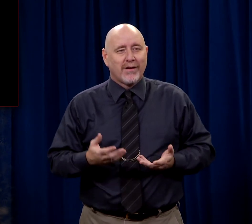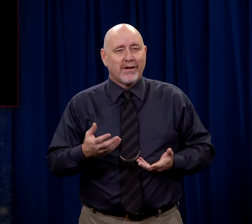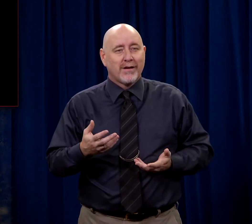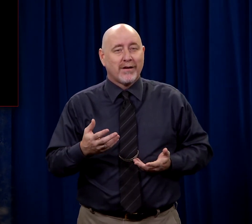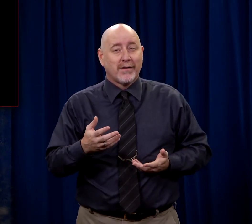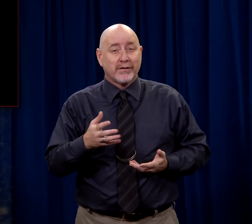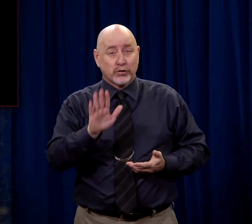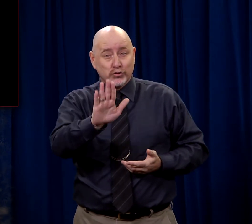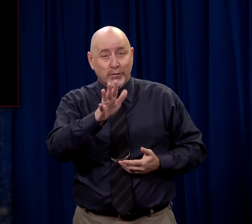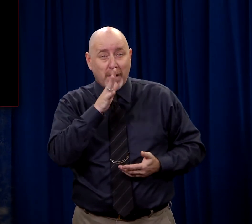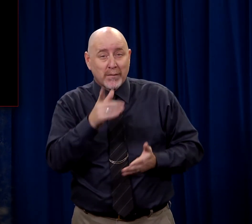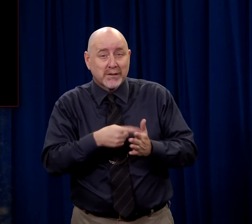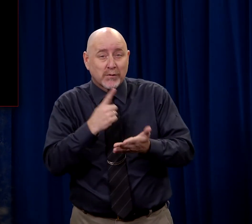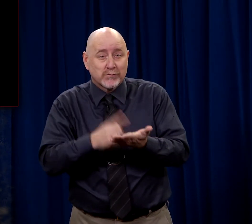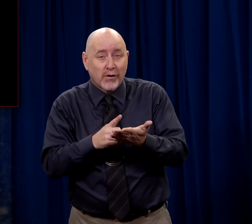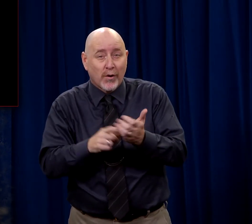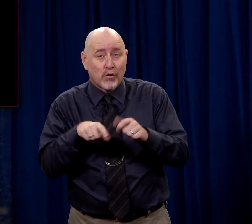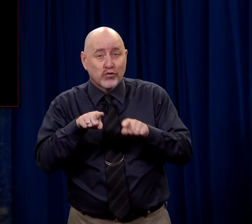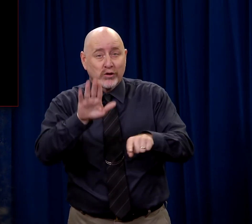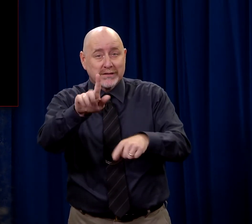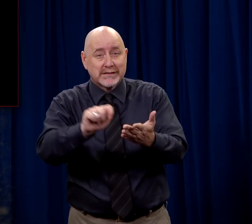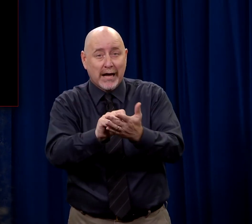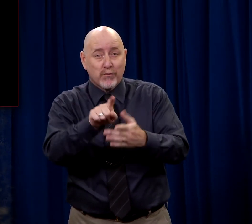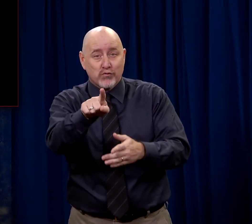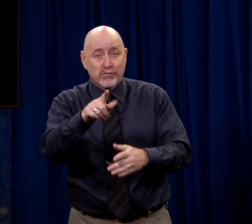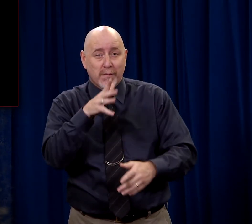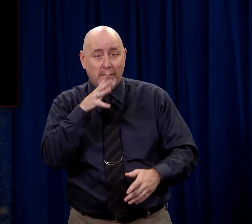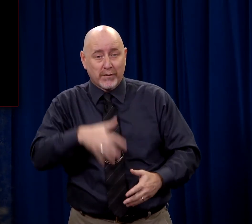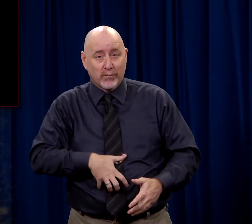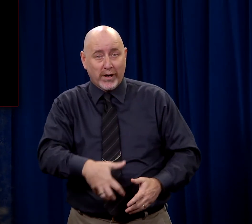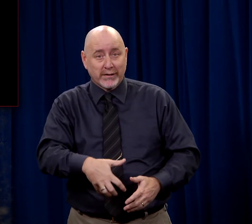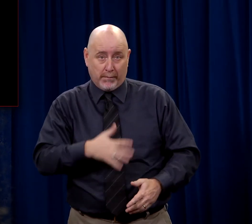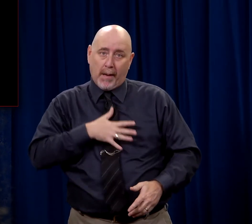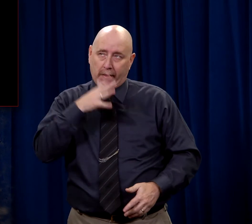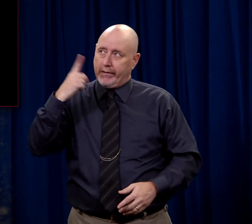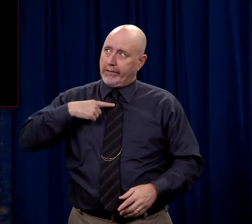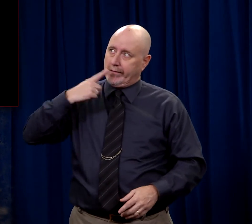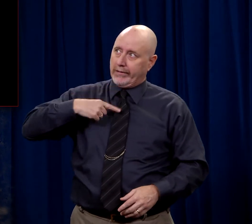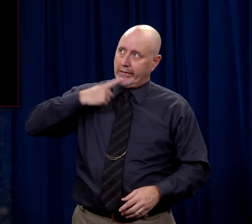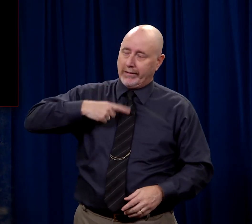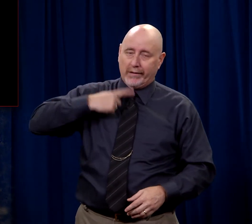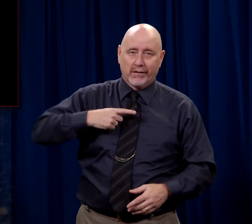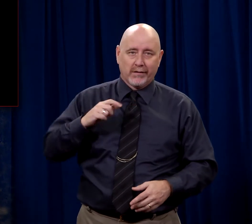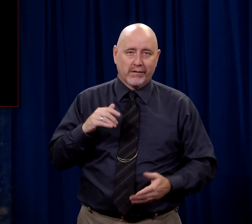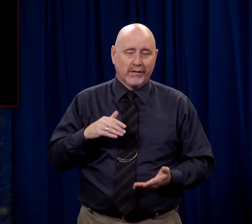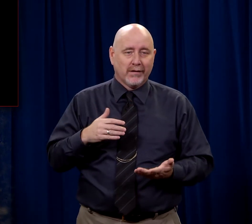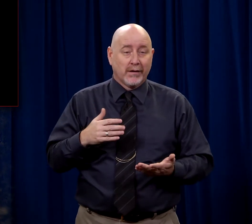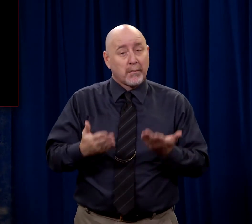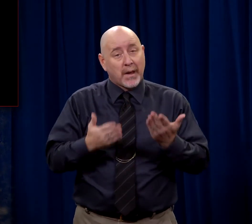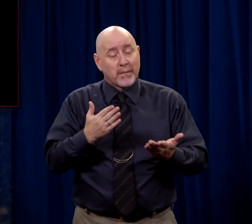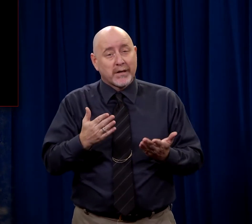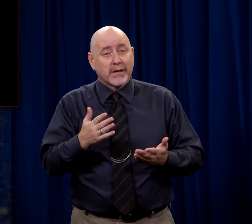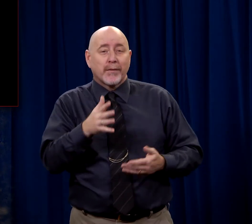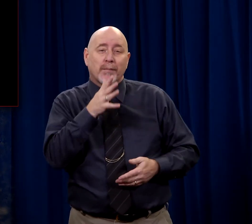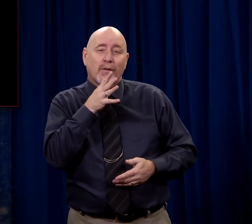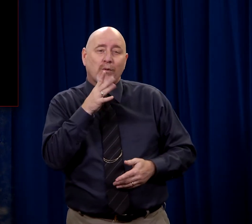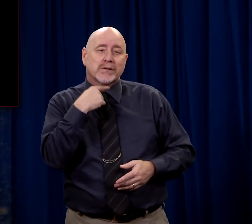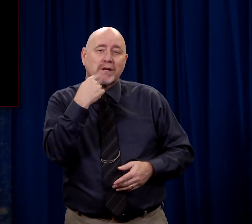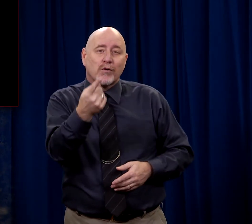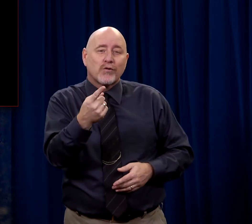sometimes talk about when she was carrying you and about when you were... My mother does. My mother talks about it. Maybe she